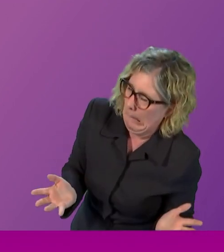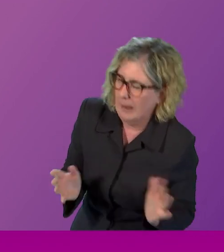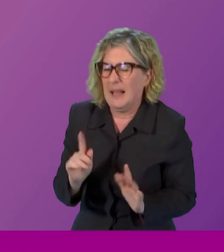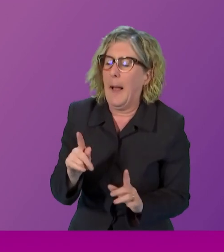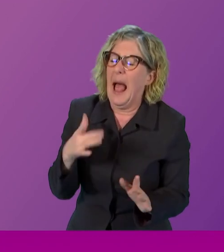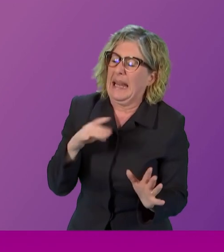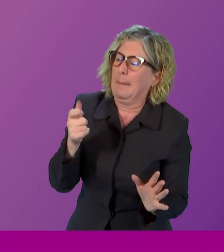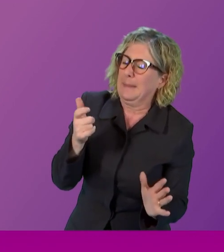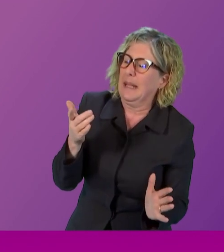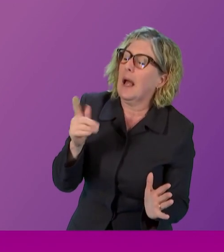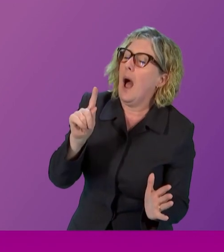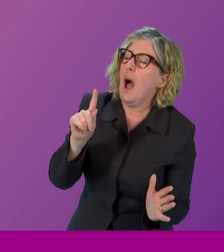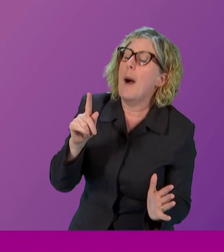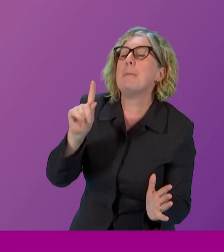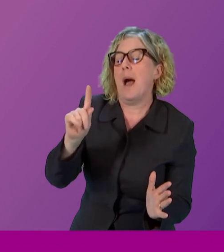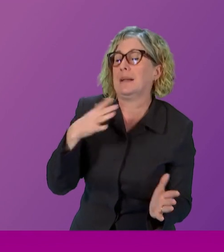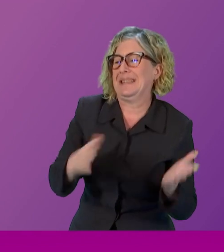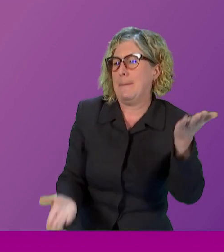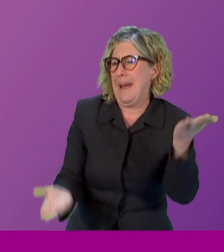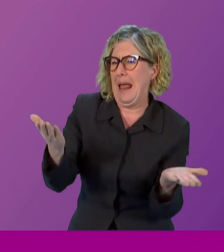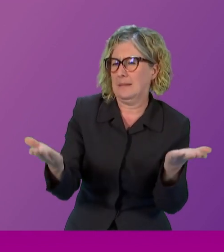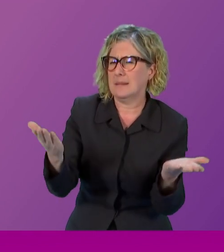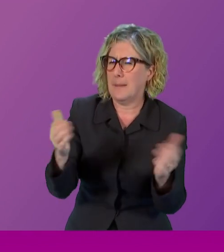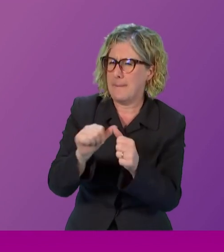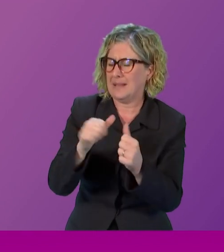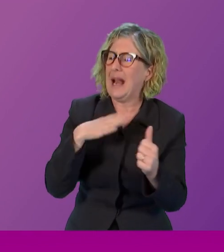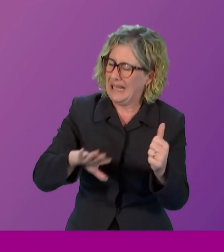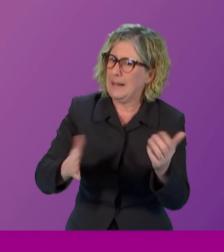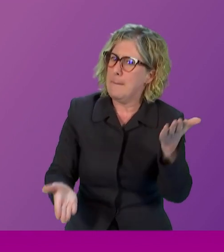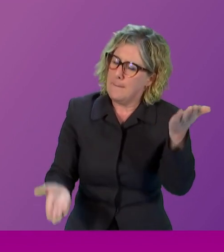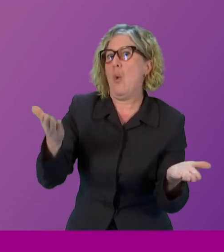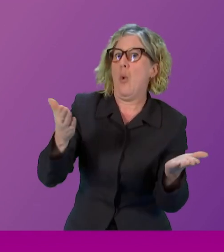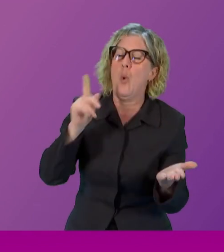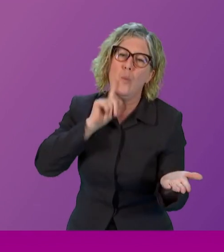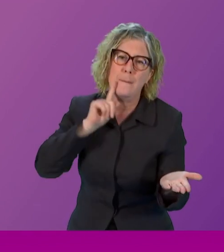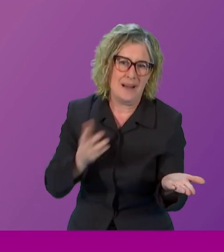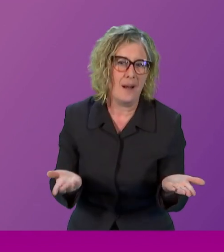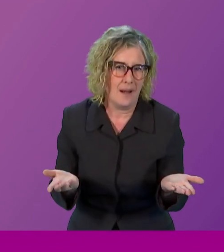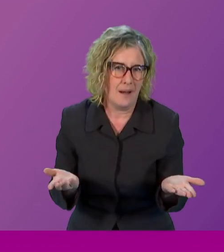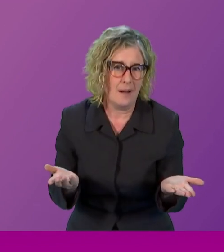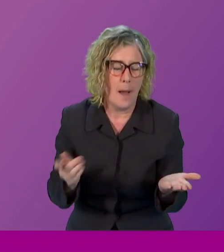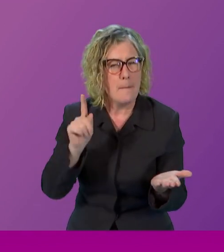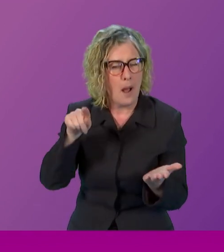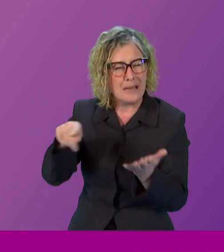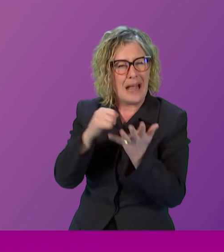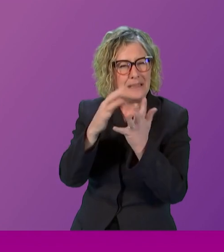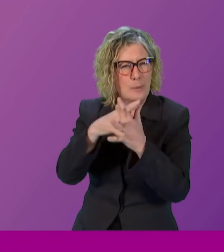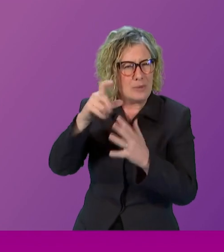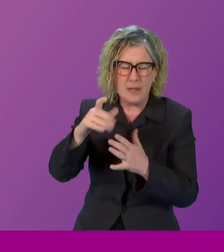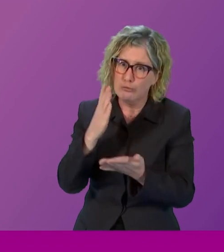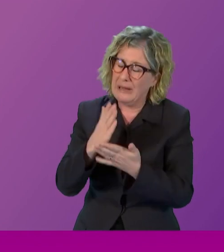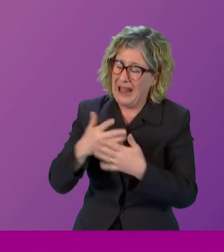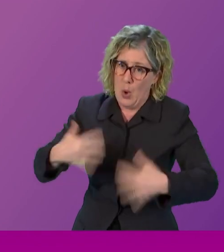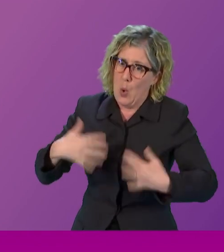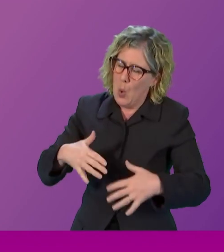balance is definitely needed. The convention has also made a real practical difference. You've contributed to so